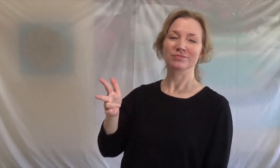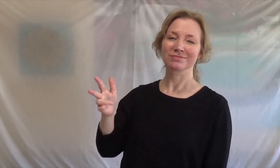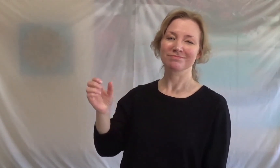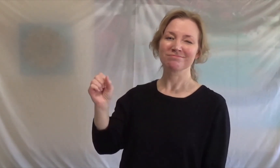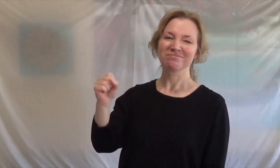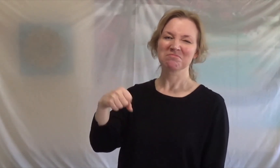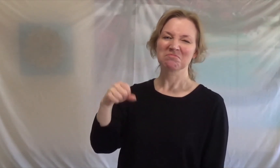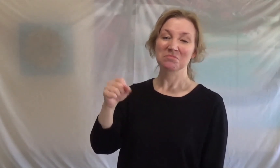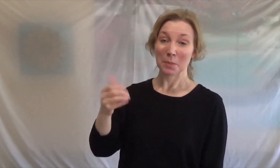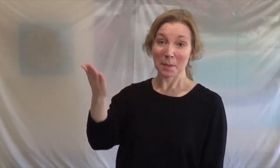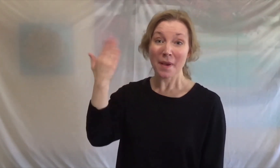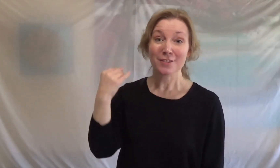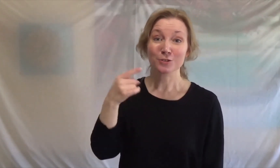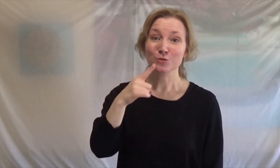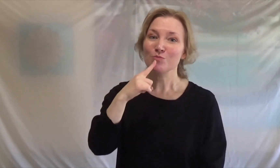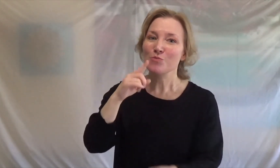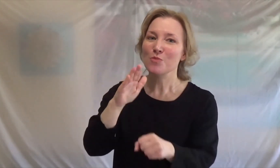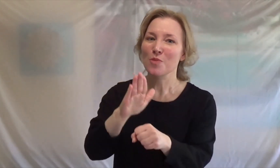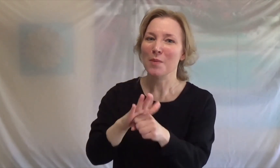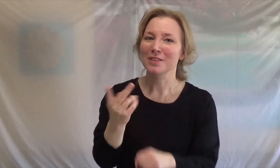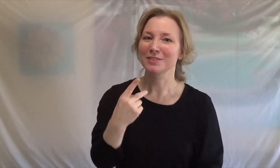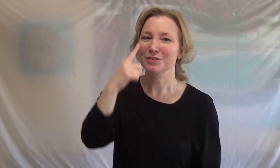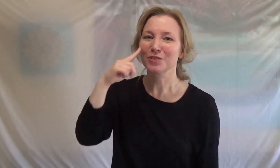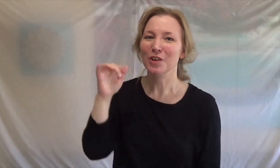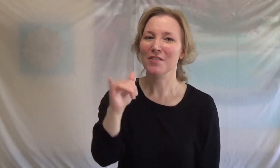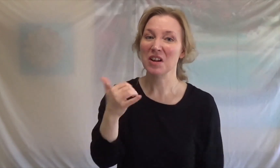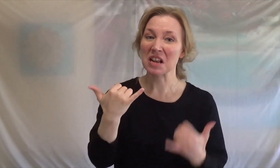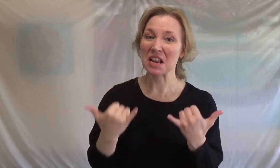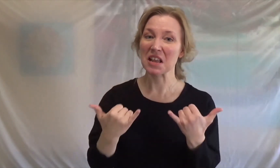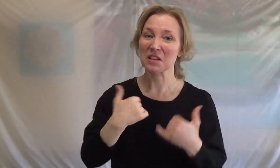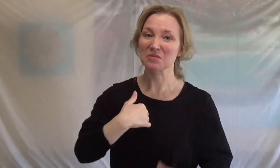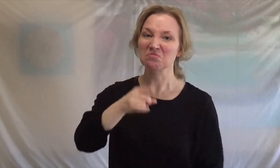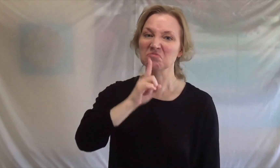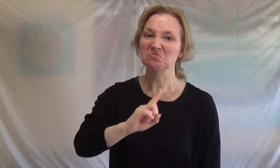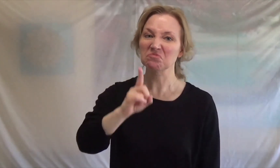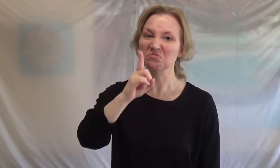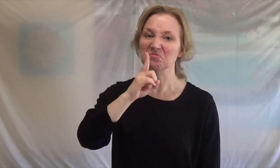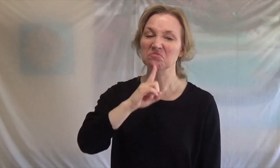Yeah, you said forever, now I'd drive alone past your street